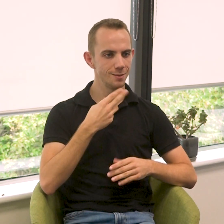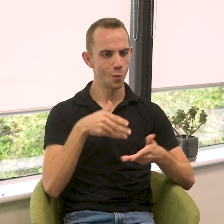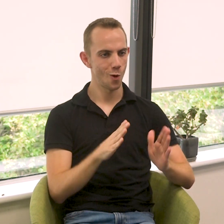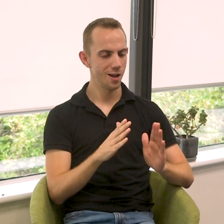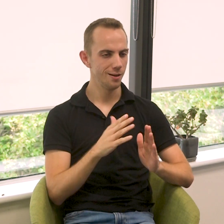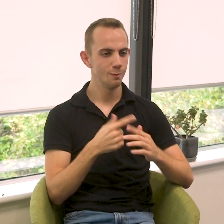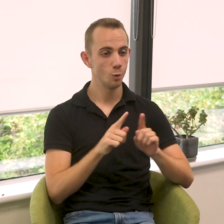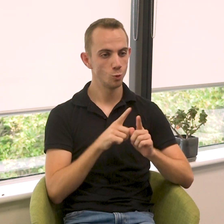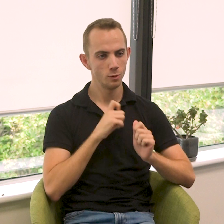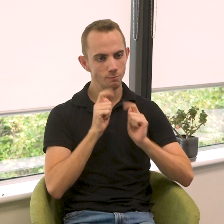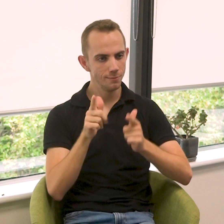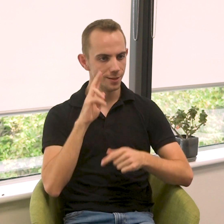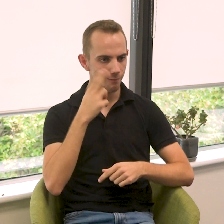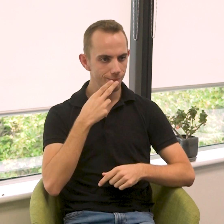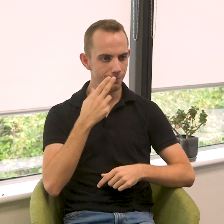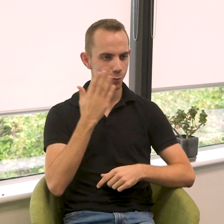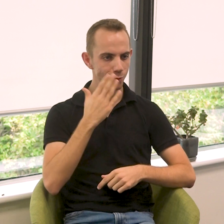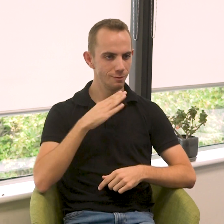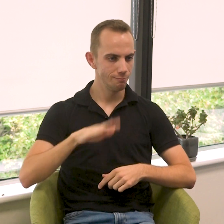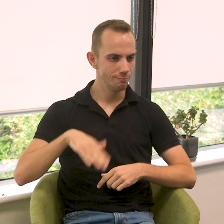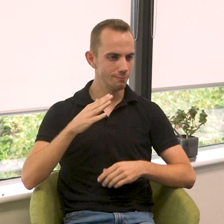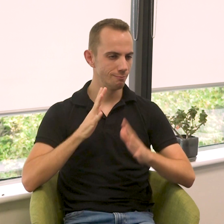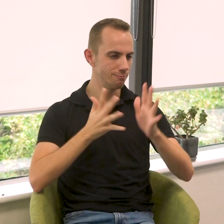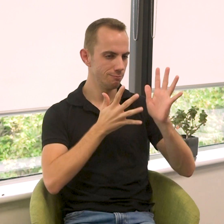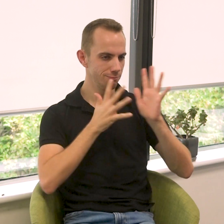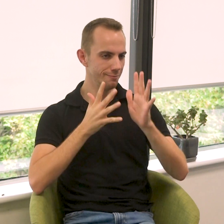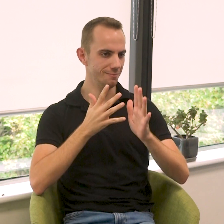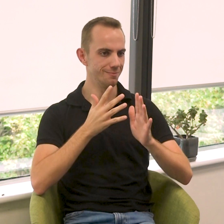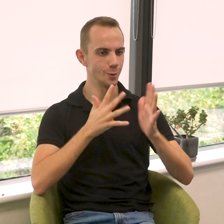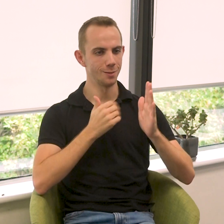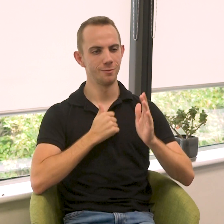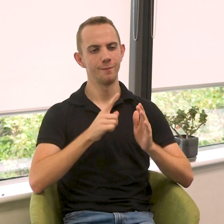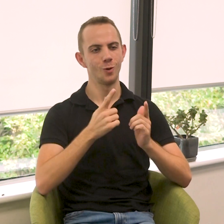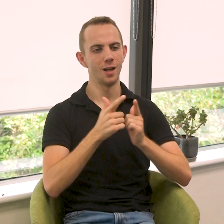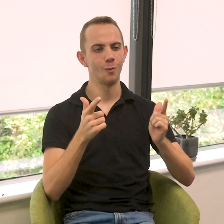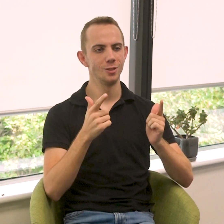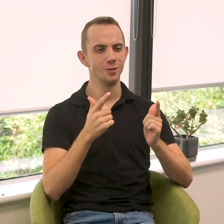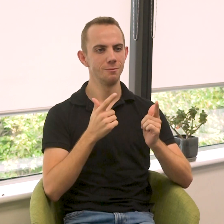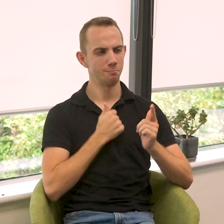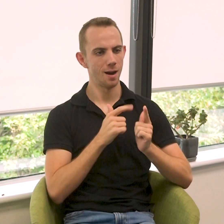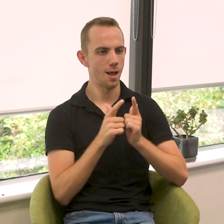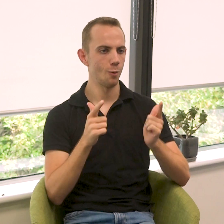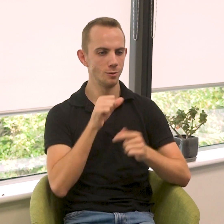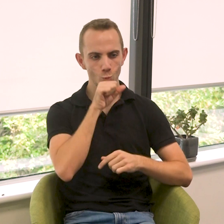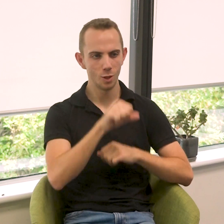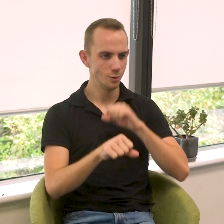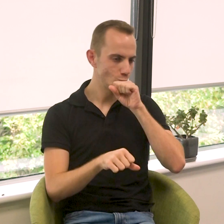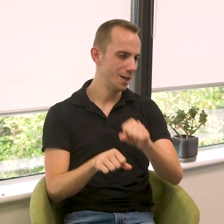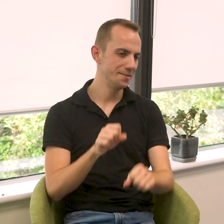I also attended a deaf school and was immersed in Auslan, so Auslan is my first language, a language